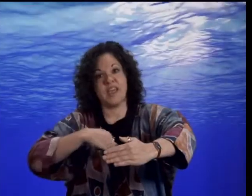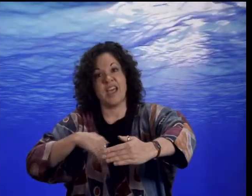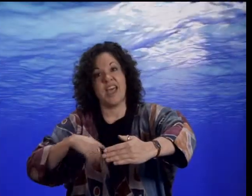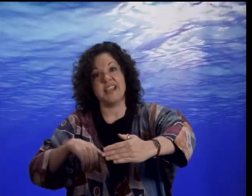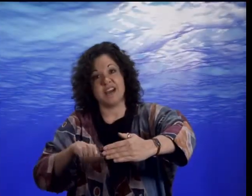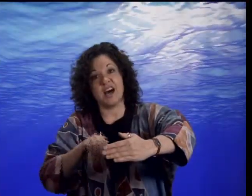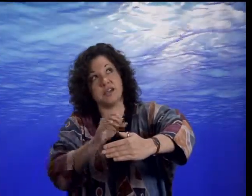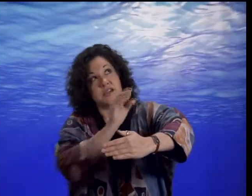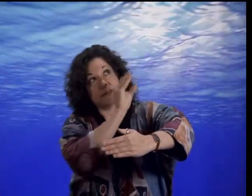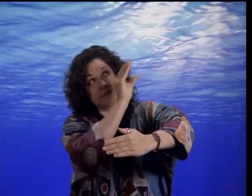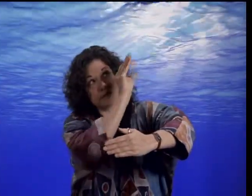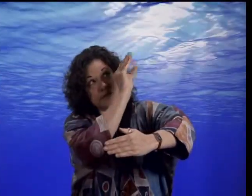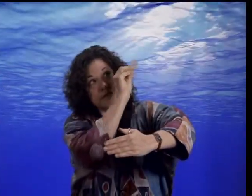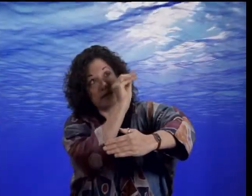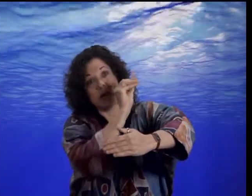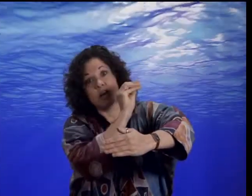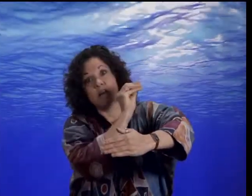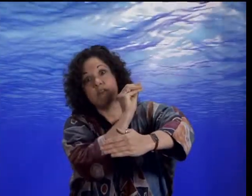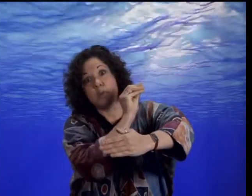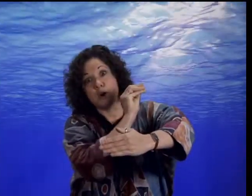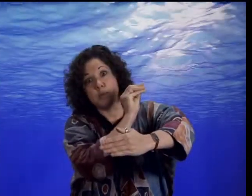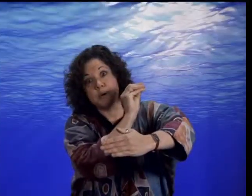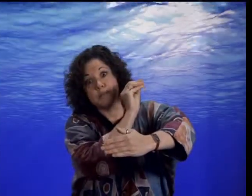and to hunt for water bugs.